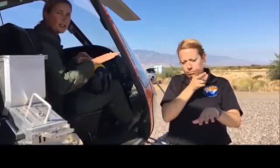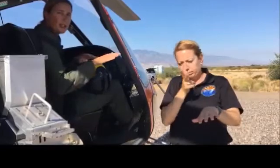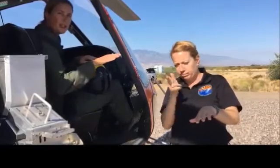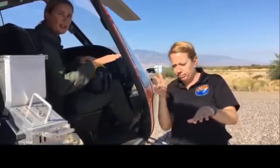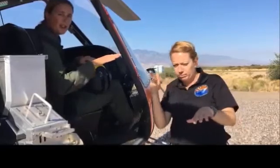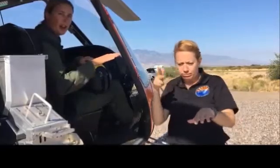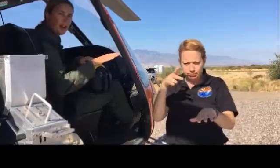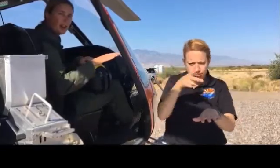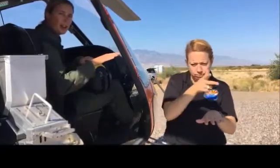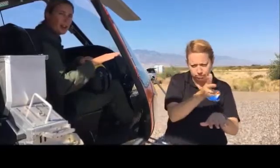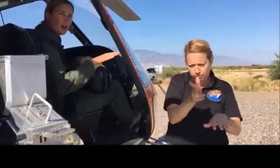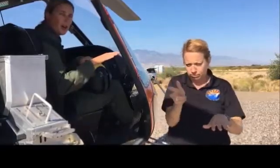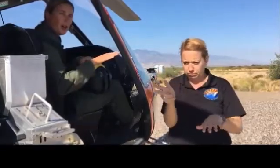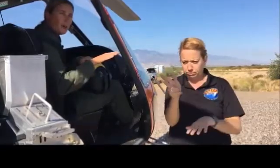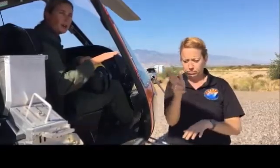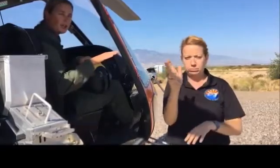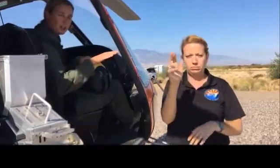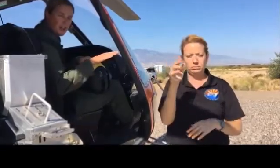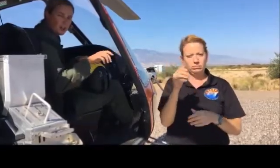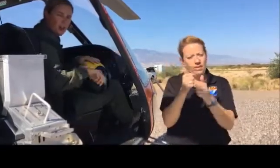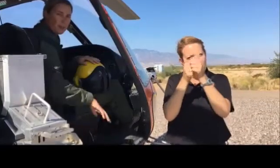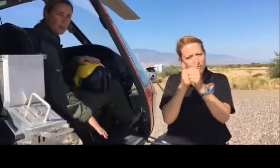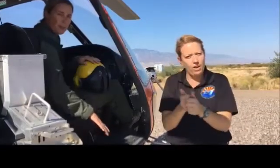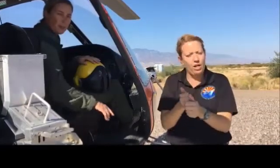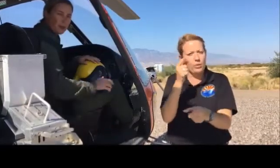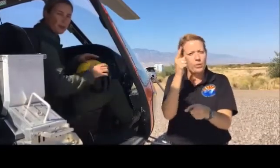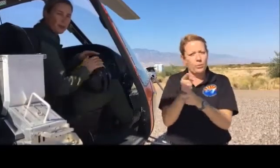intend to fly, just not dropping any balls.